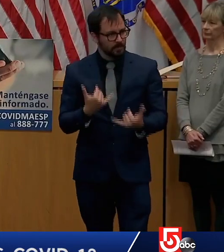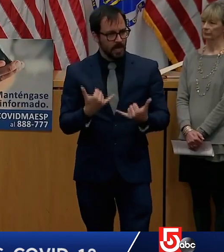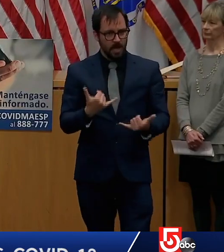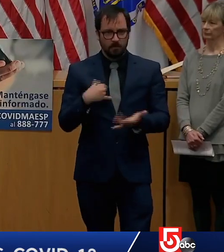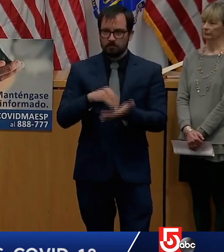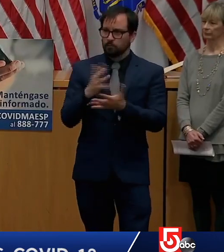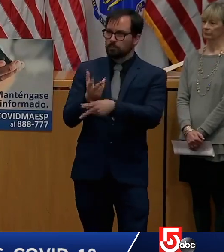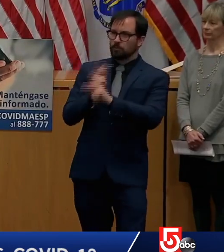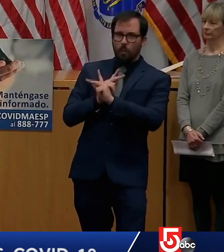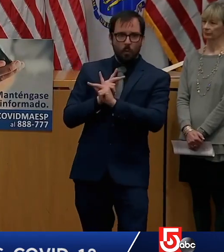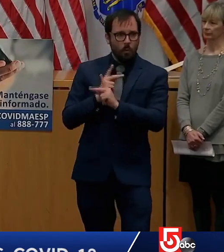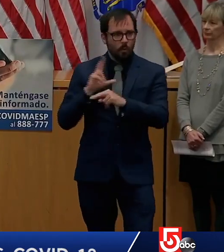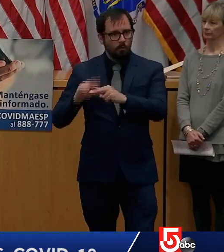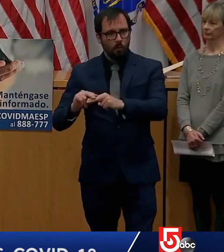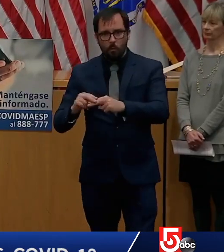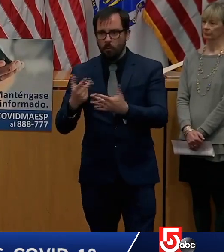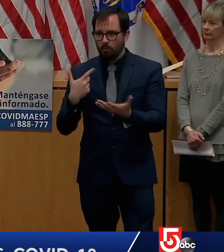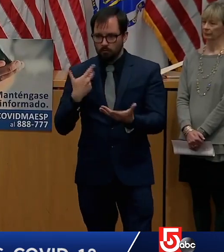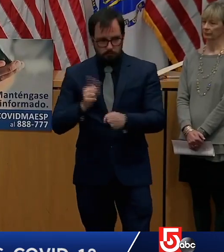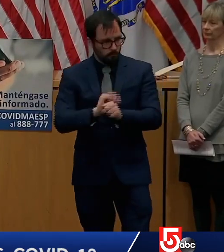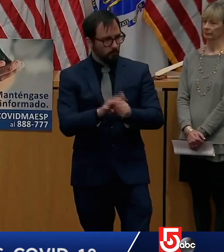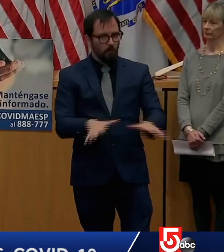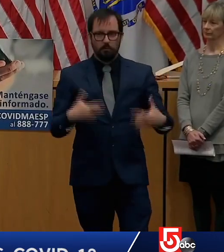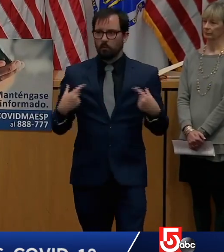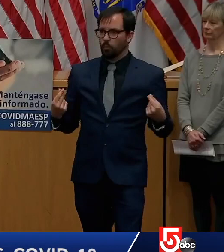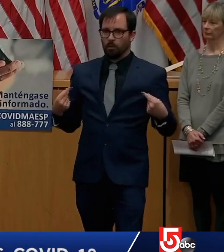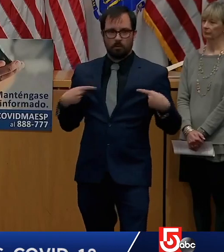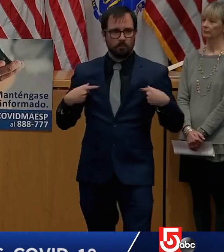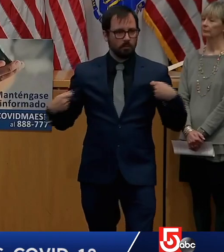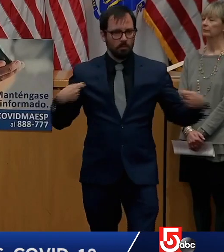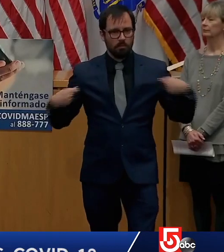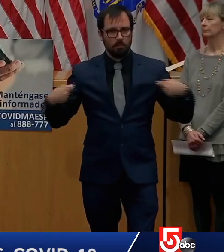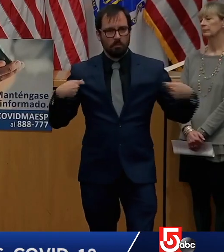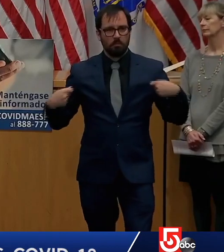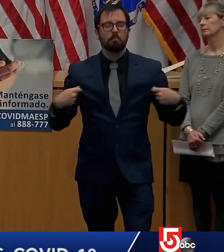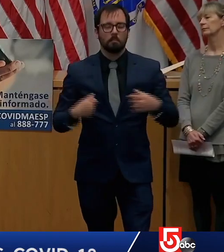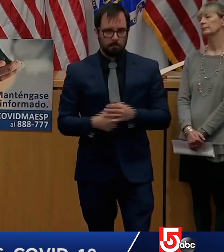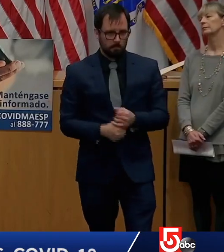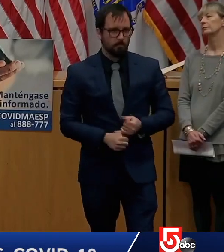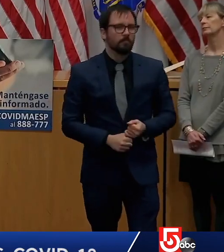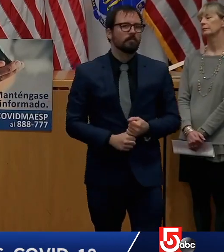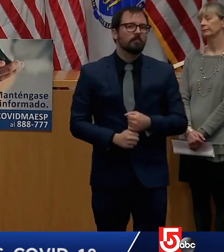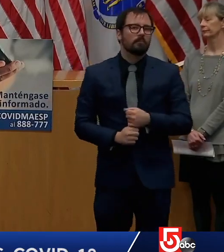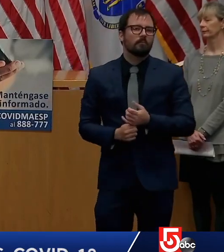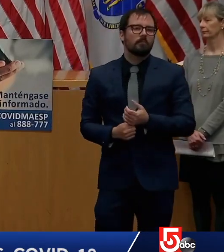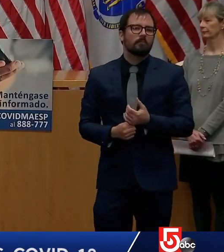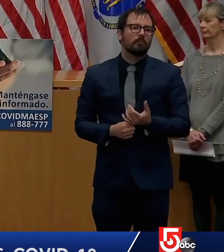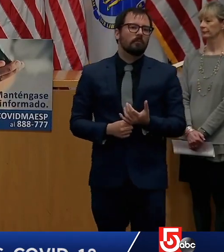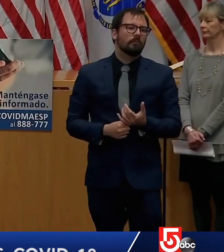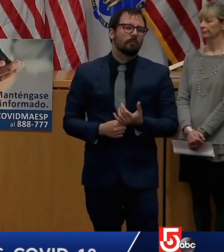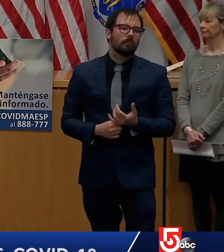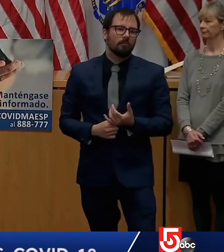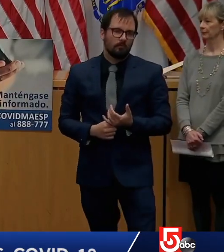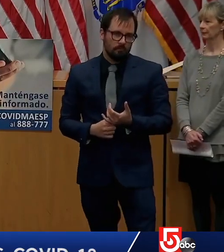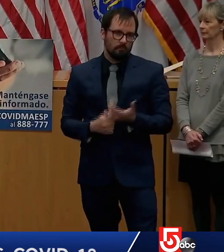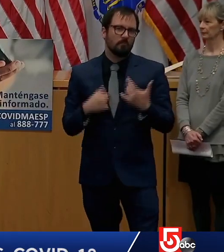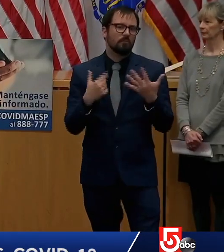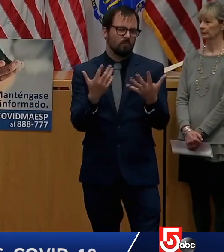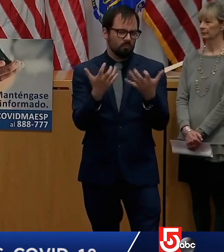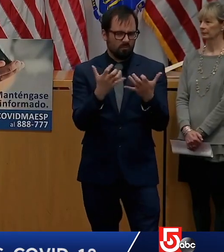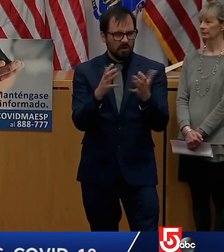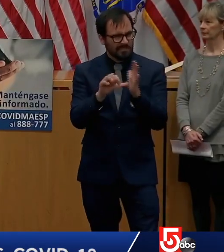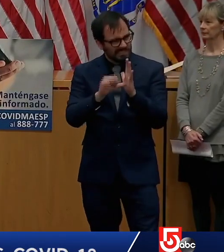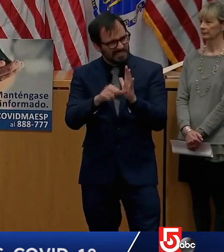closing, I just wish to emphasize that these decisions are not made lightly